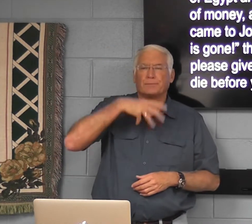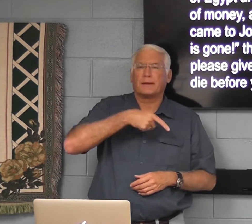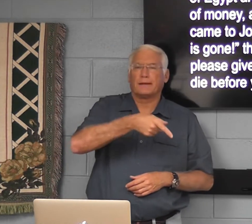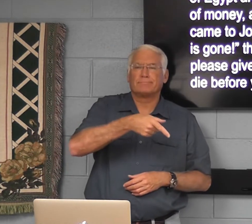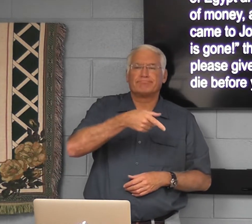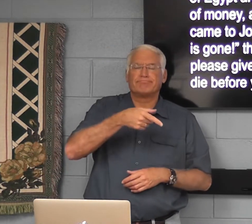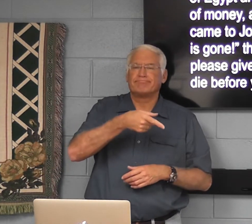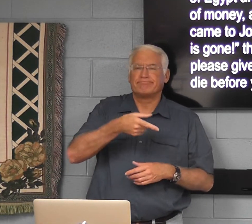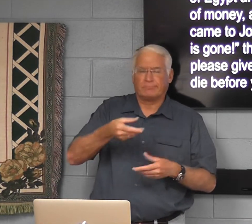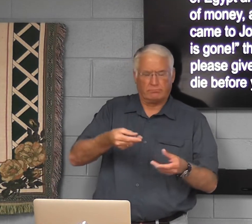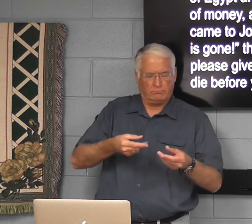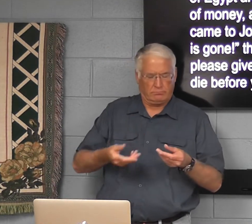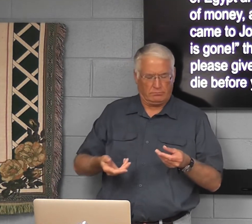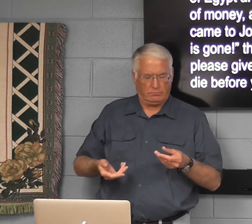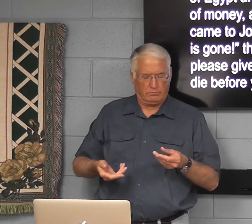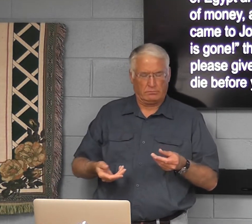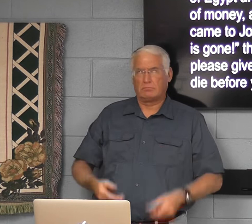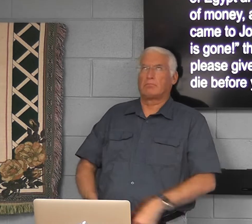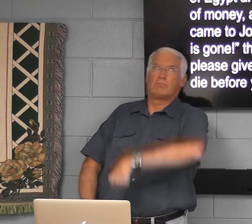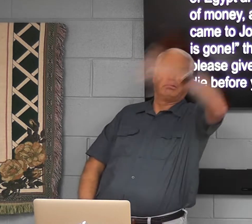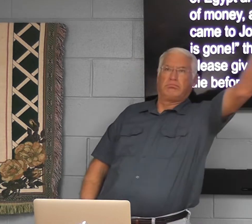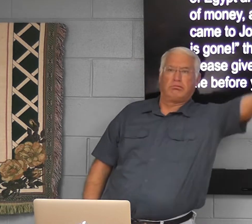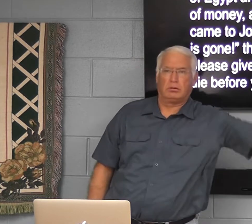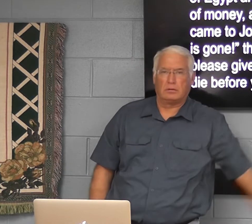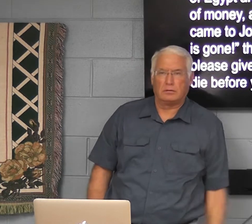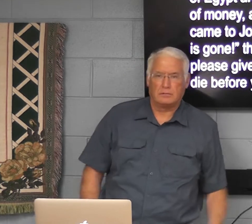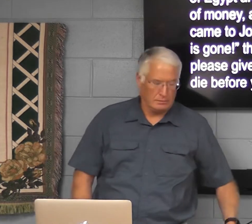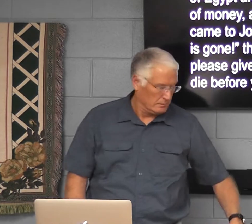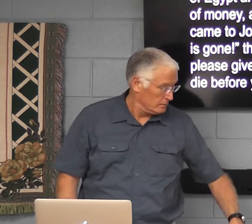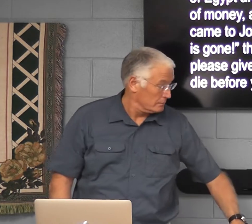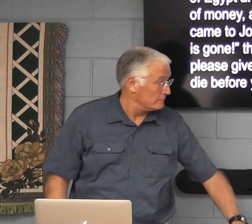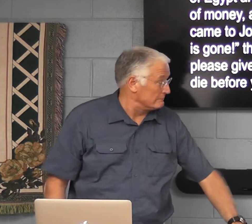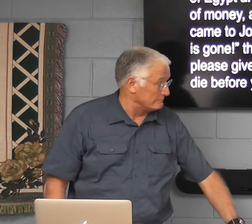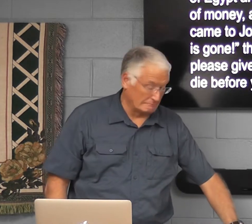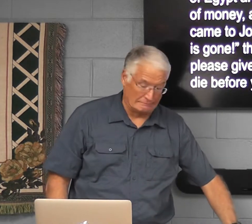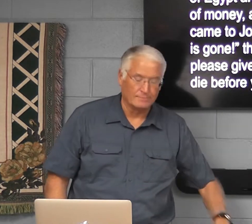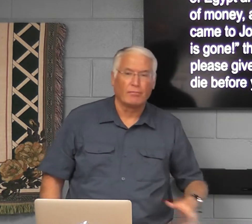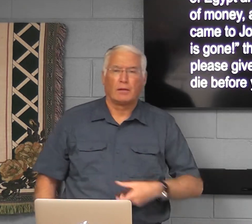And the man threw the money to the side.